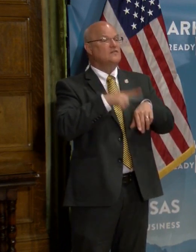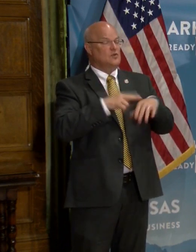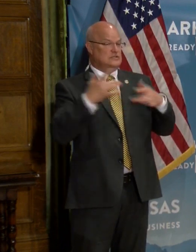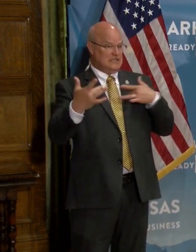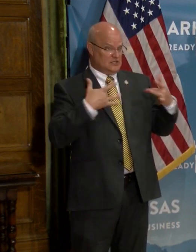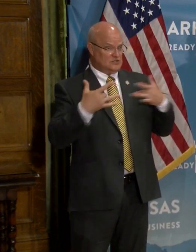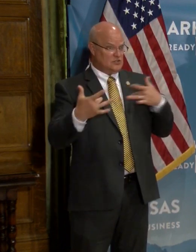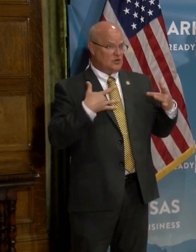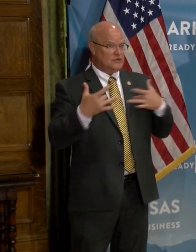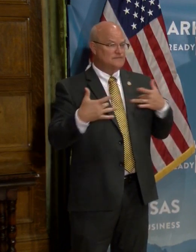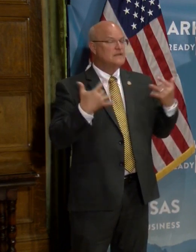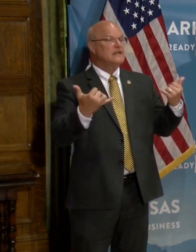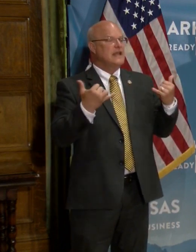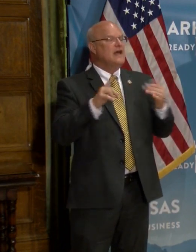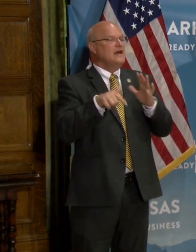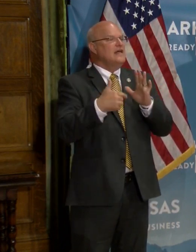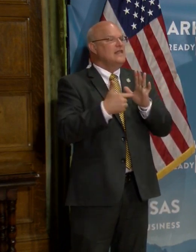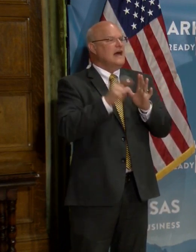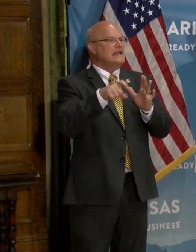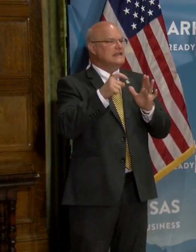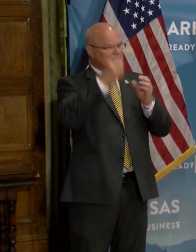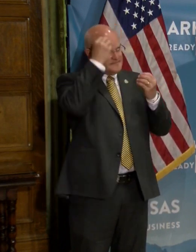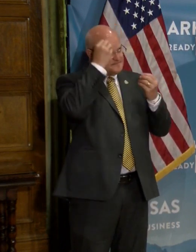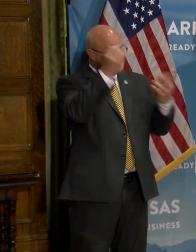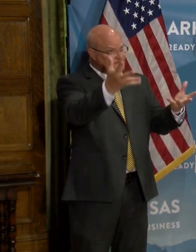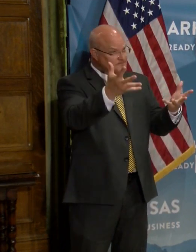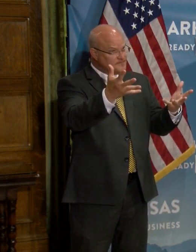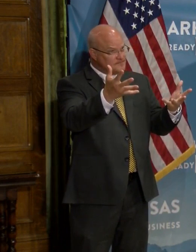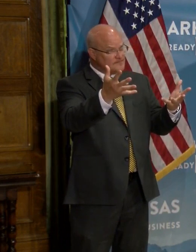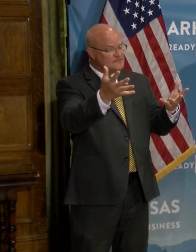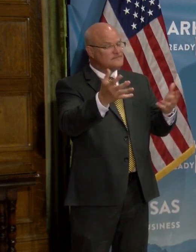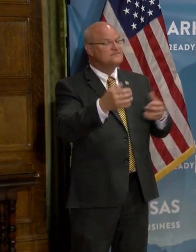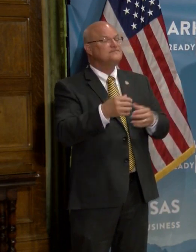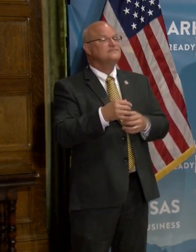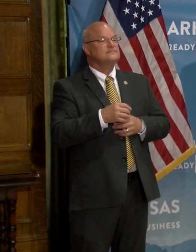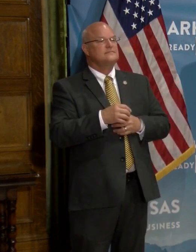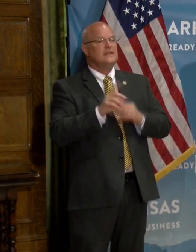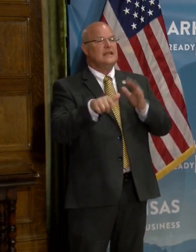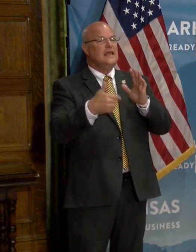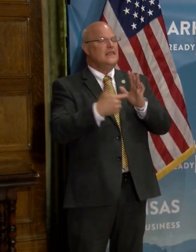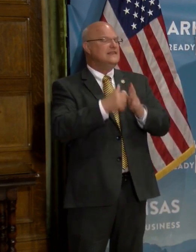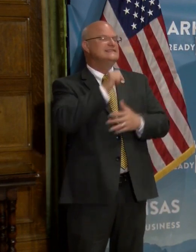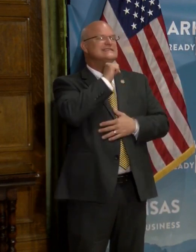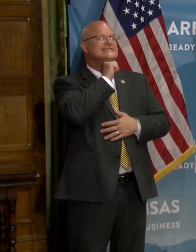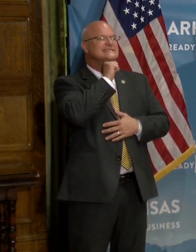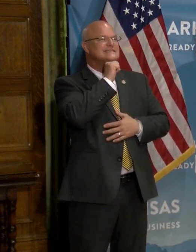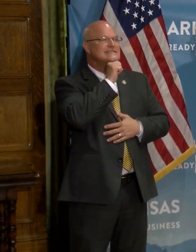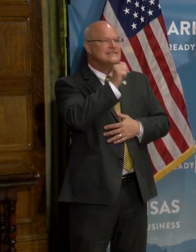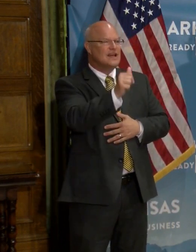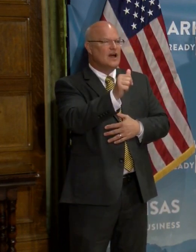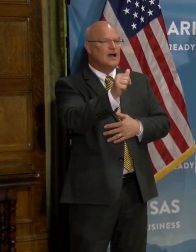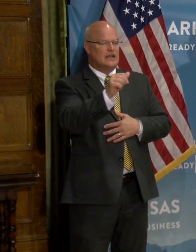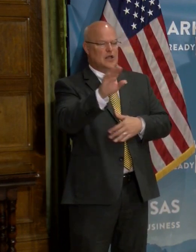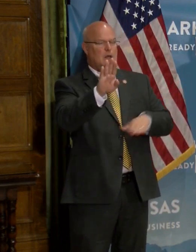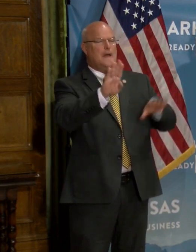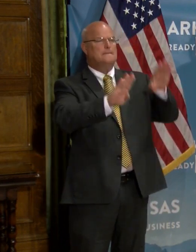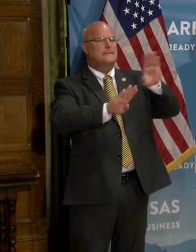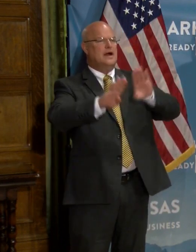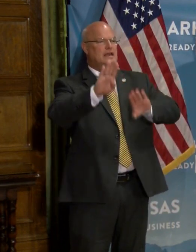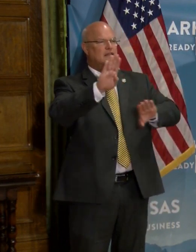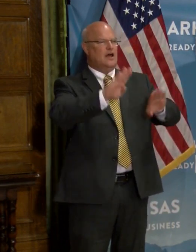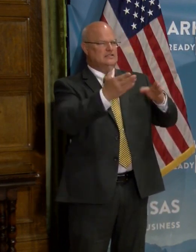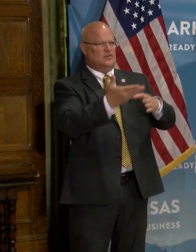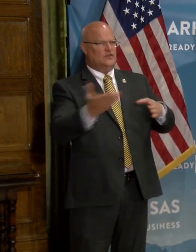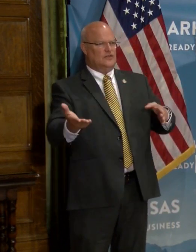concern. Uh, now this is, uh, I need to point out as I have before, uh, this is not a biological phenomena.